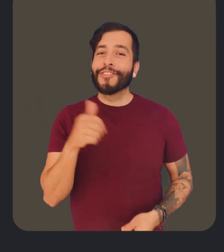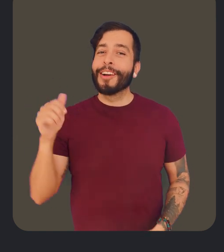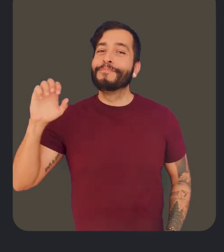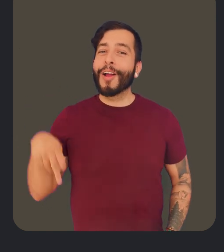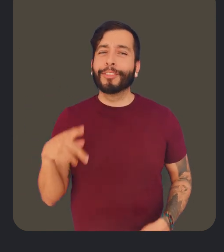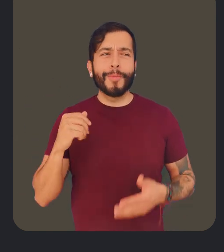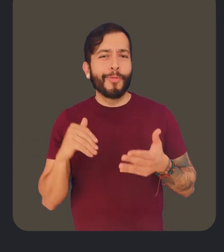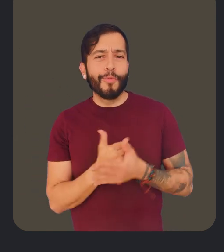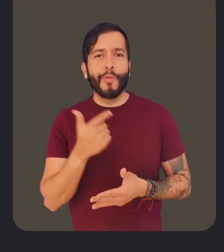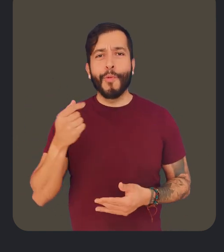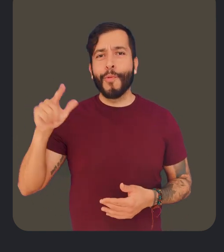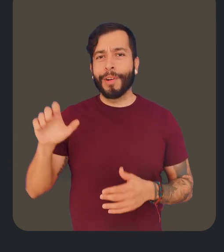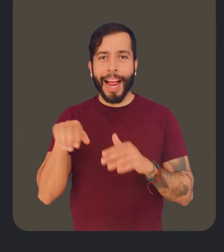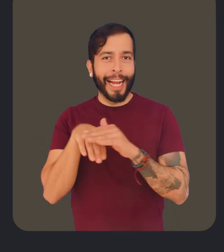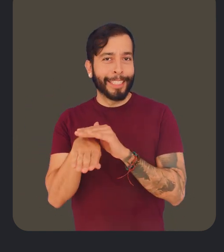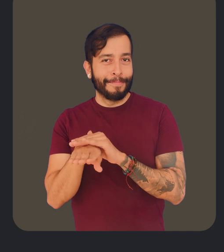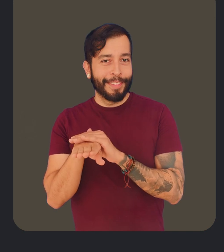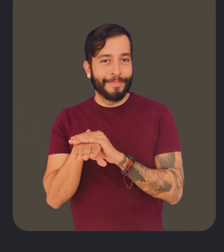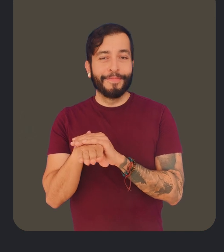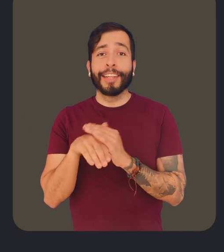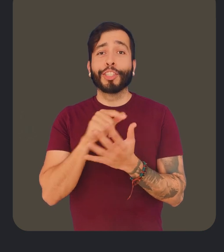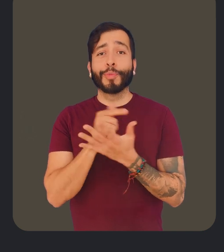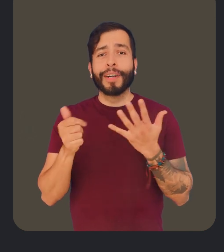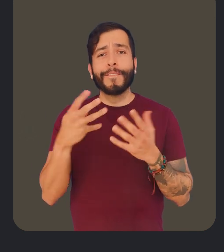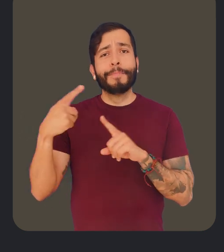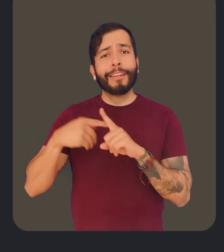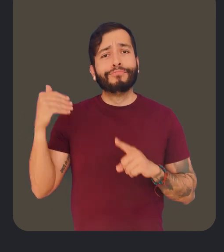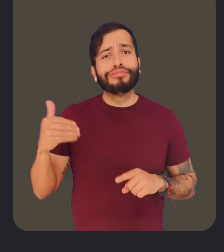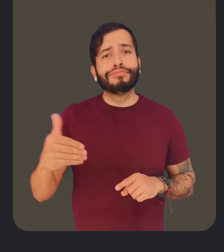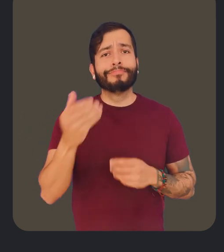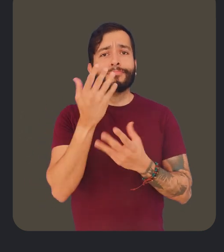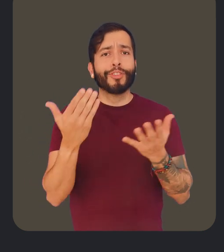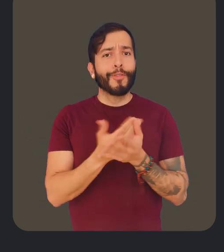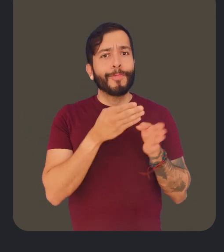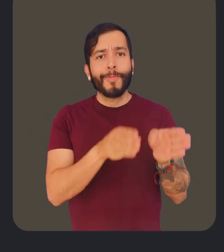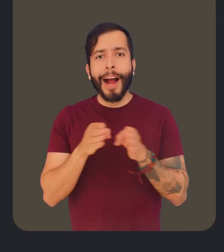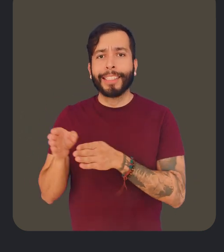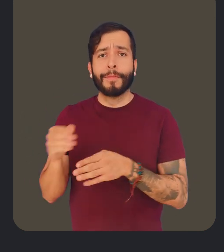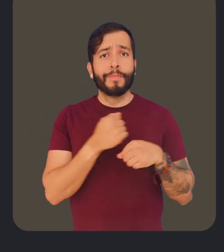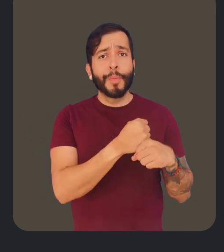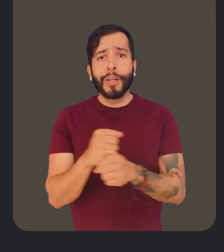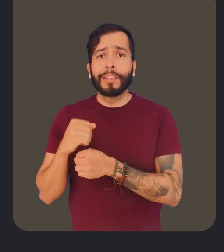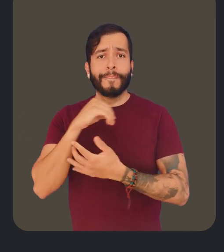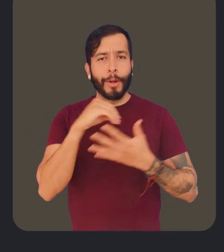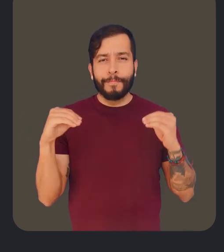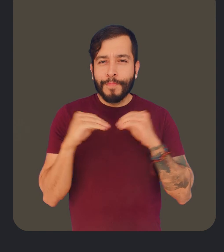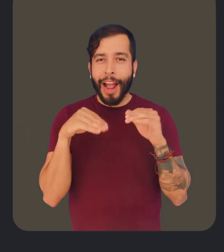to another episode of What's New in Google Accessibility, a series where every few months, we tell you about new ways that we're making our products and